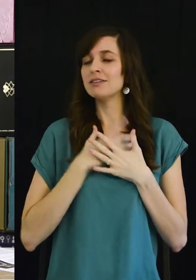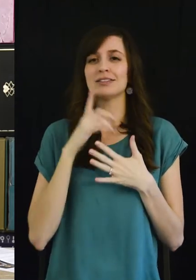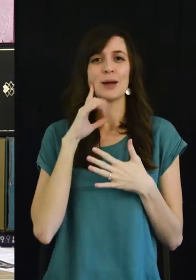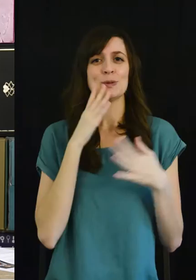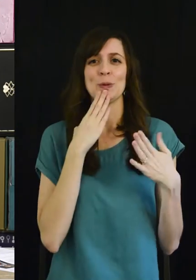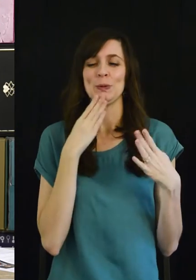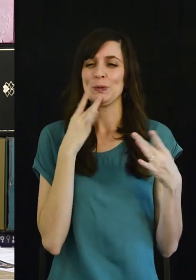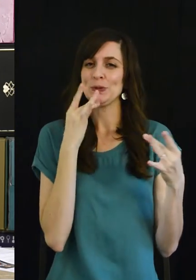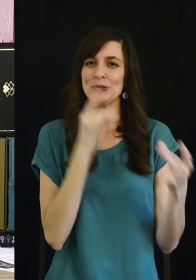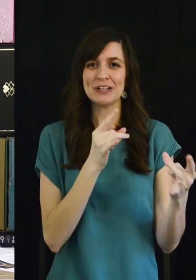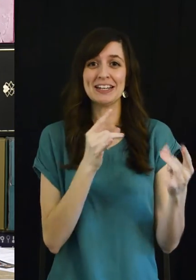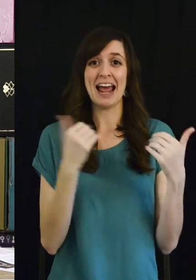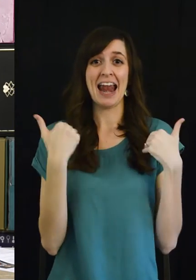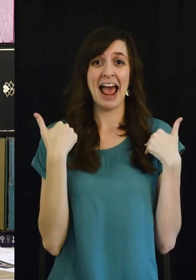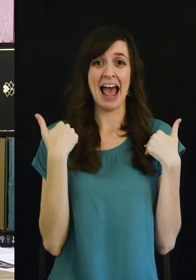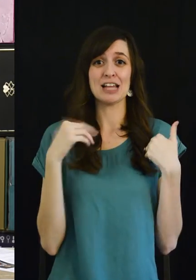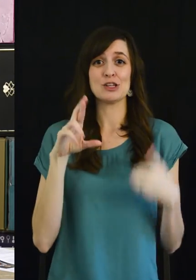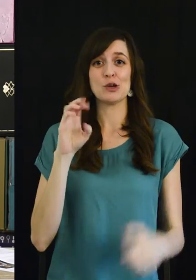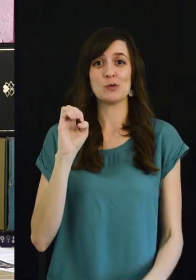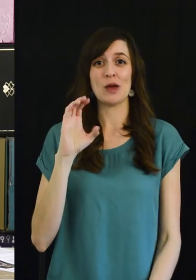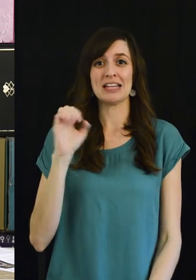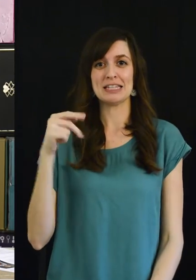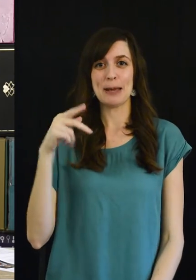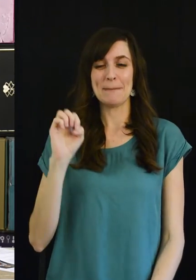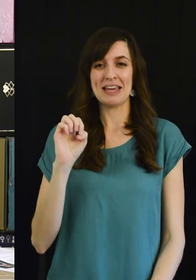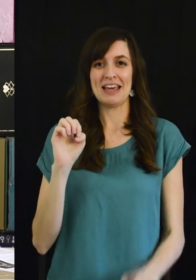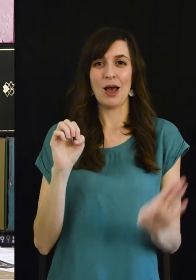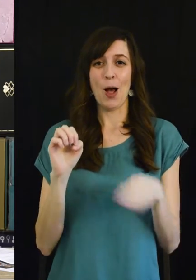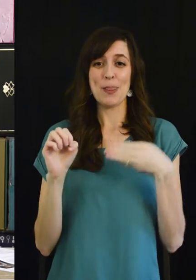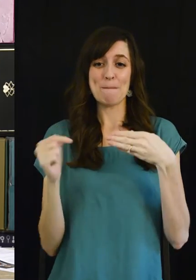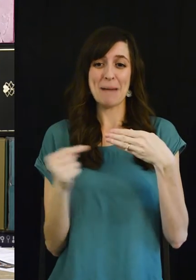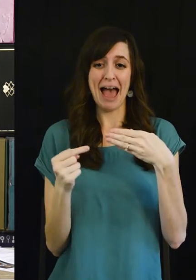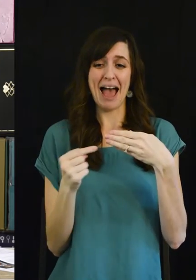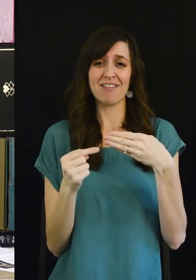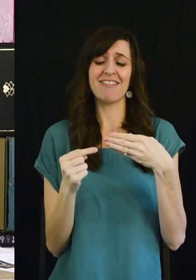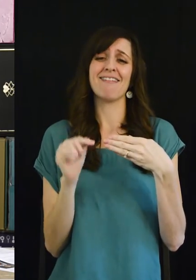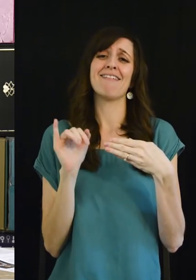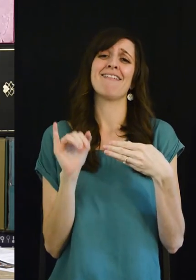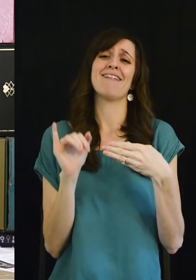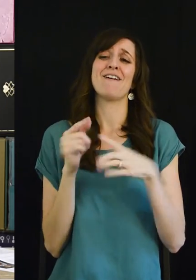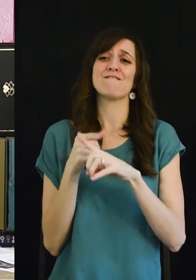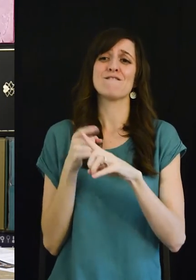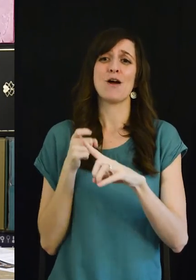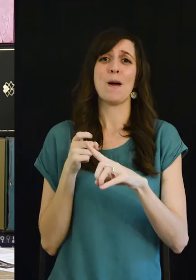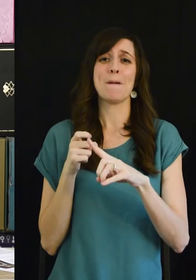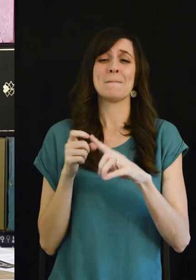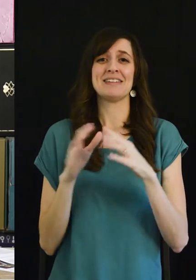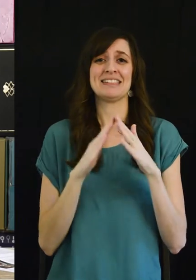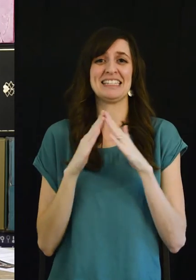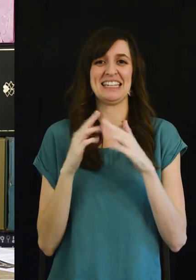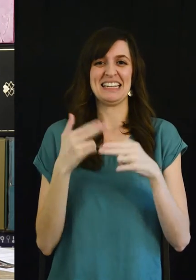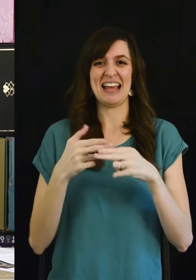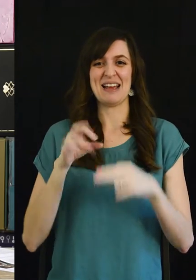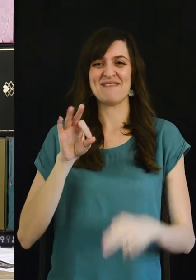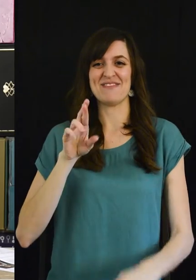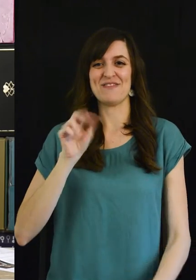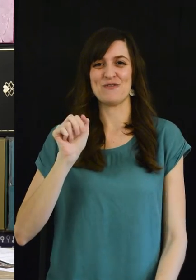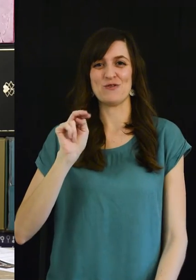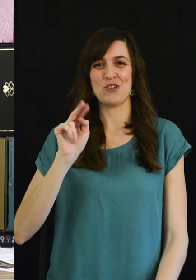good and it has the recipe on the bag handcrafted in Franklin Tennessee I have so many fabulous memories